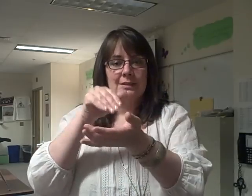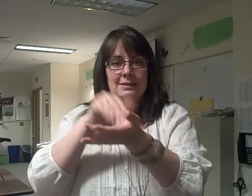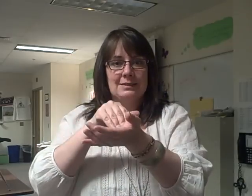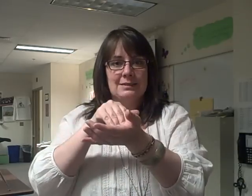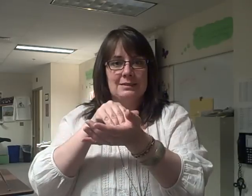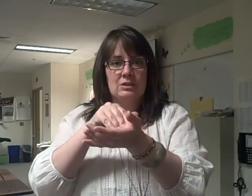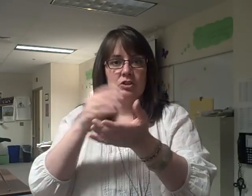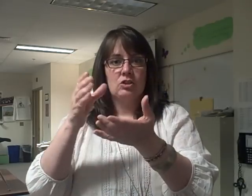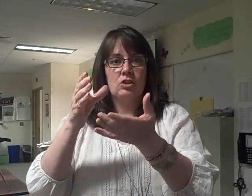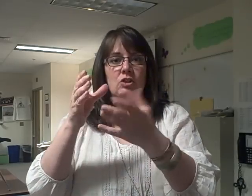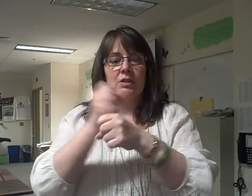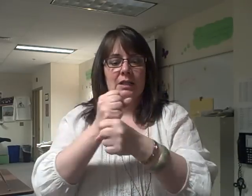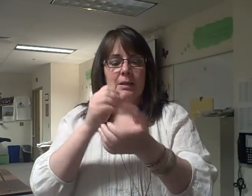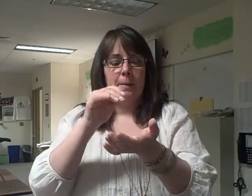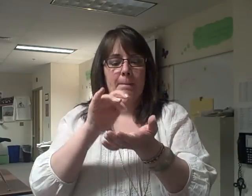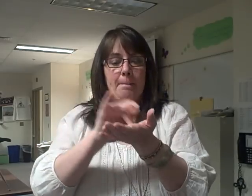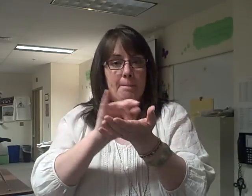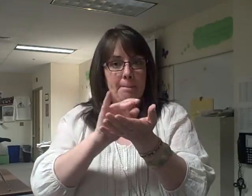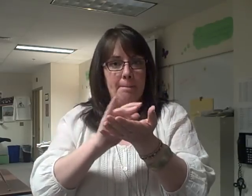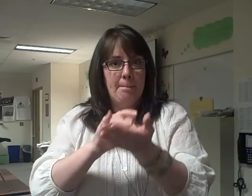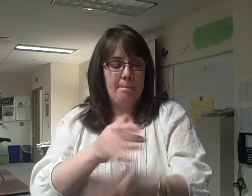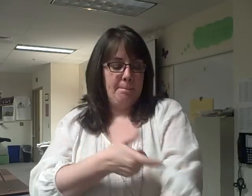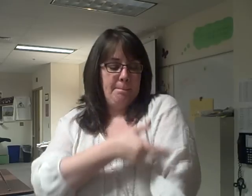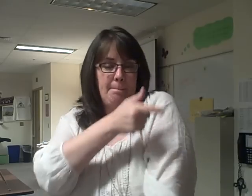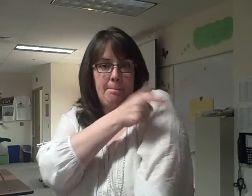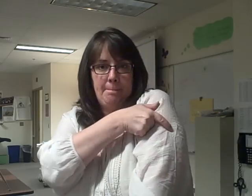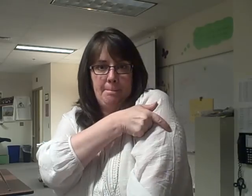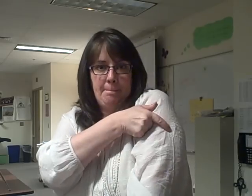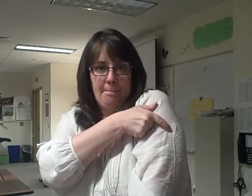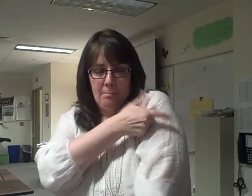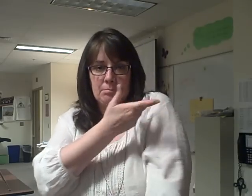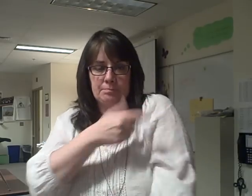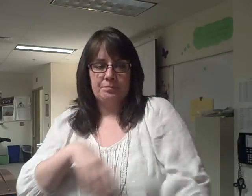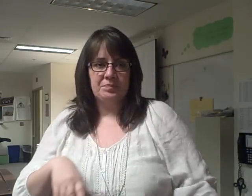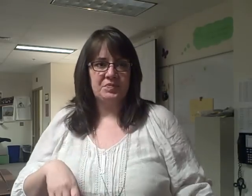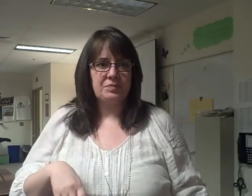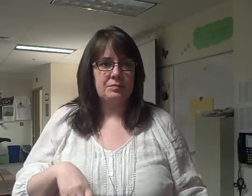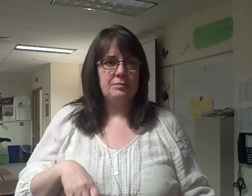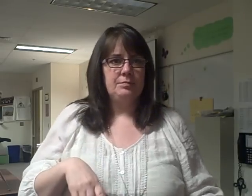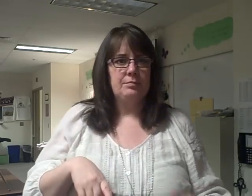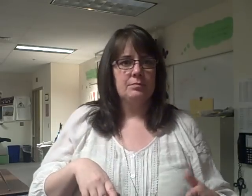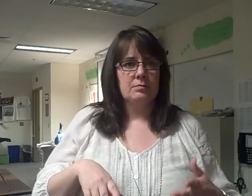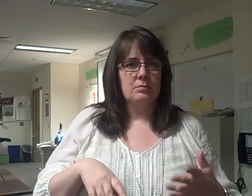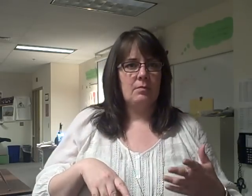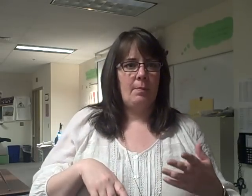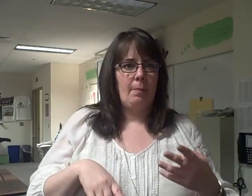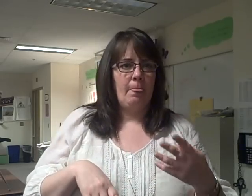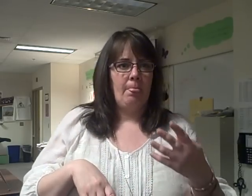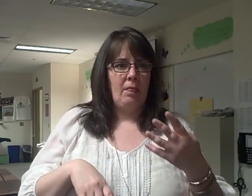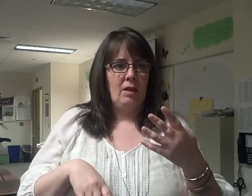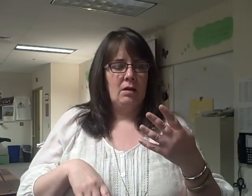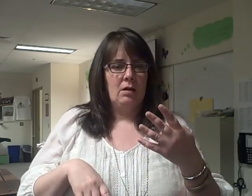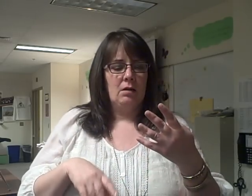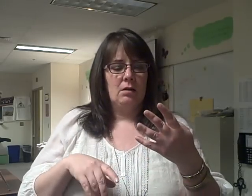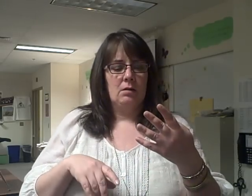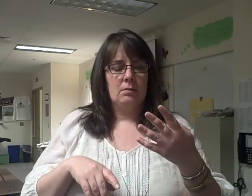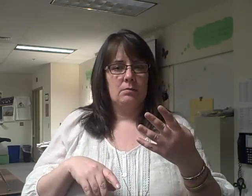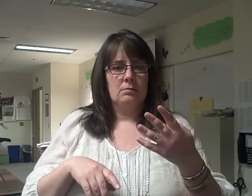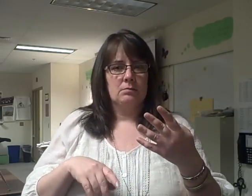feel it? Let's be real, It's so good It's